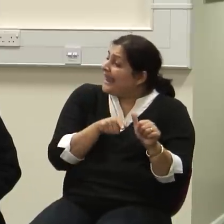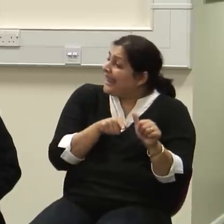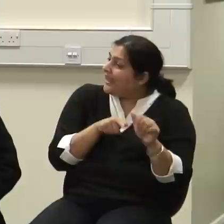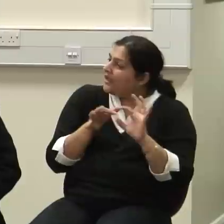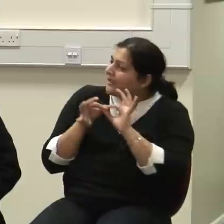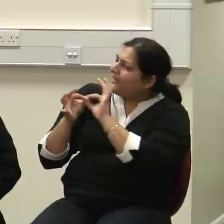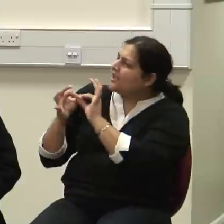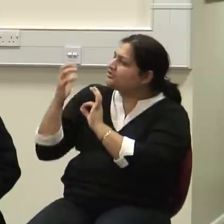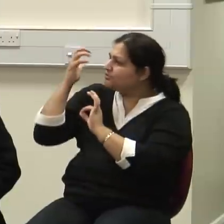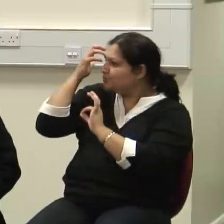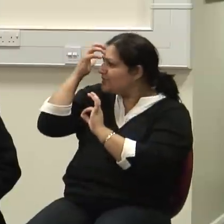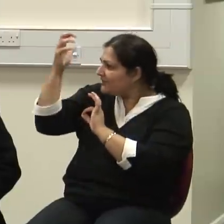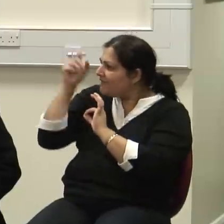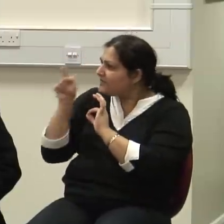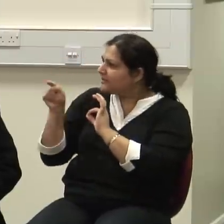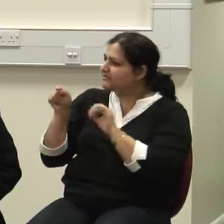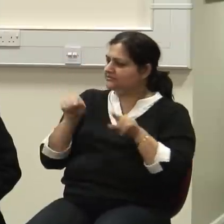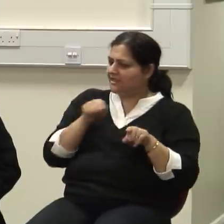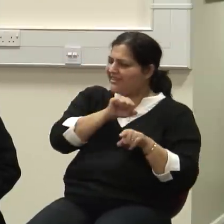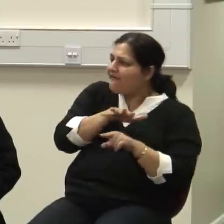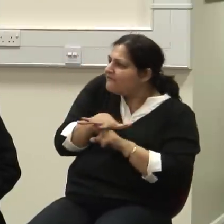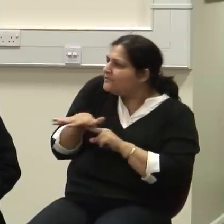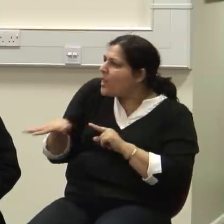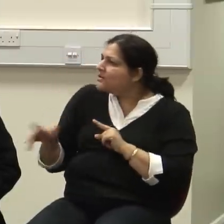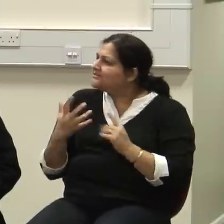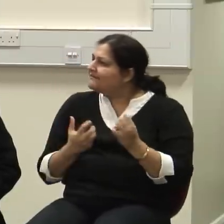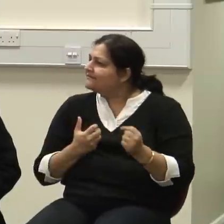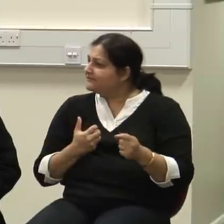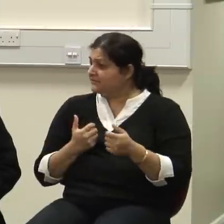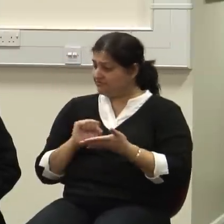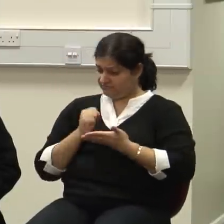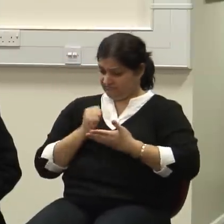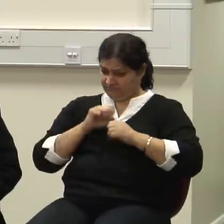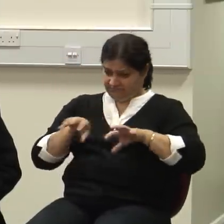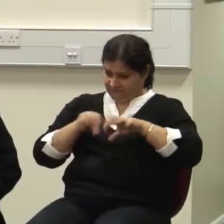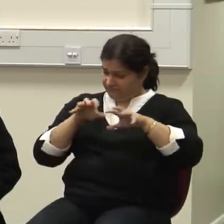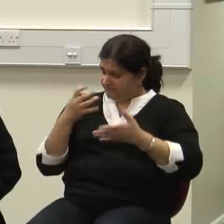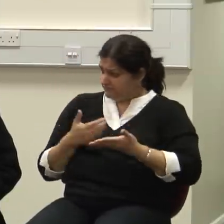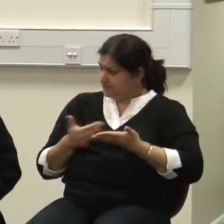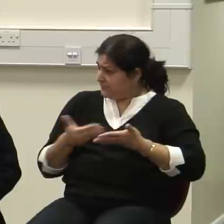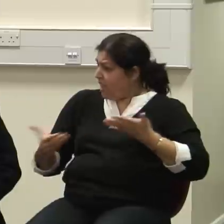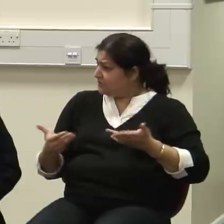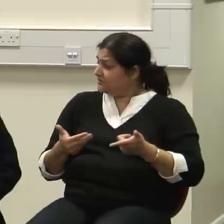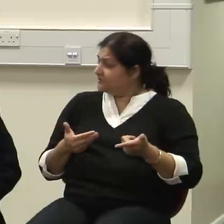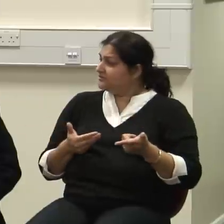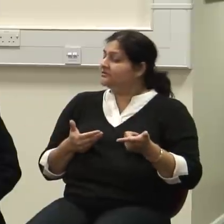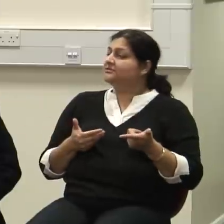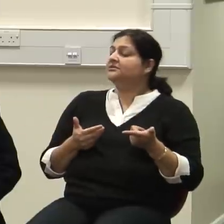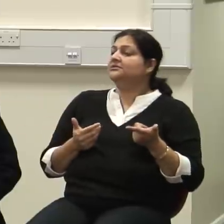to the government. And generally, what was actually a general